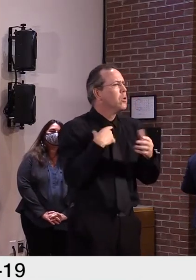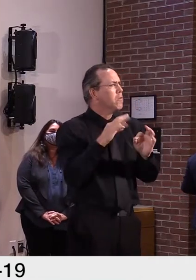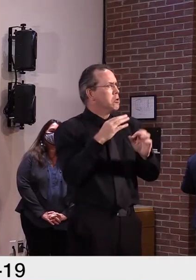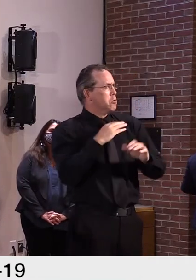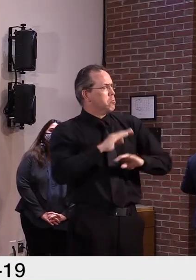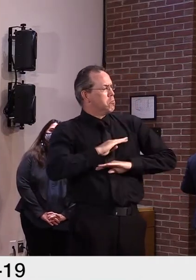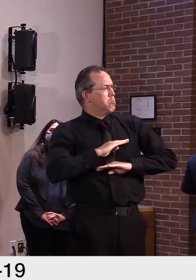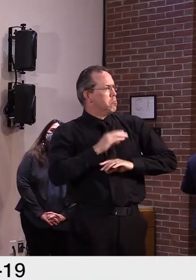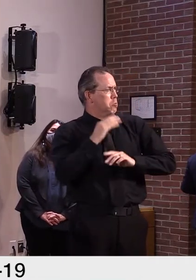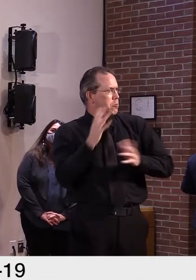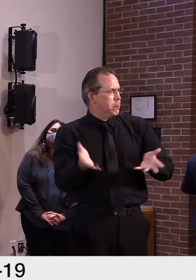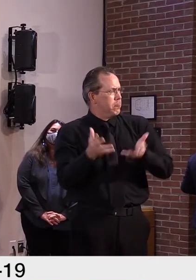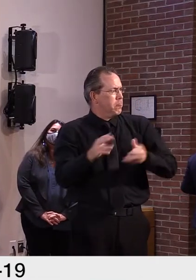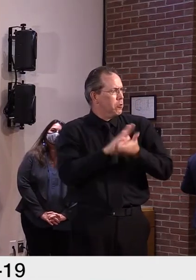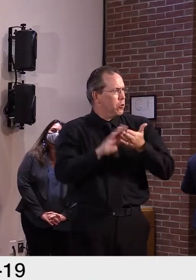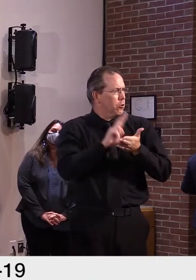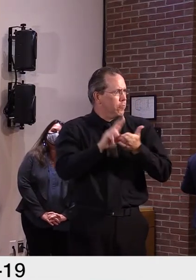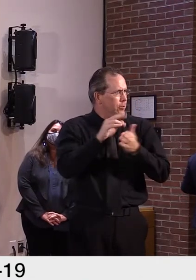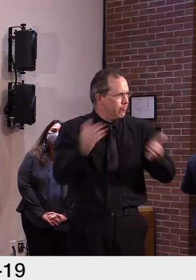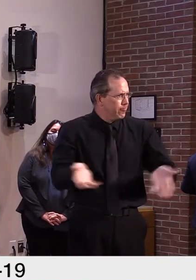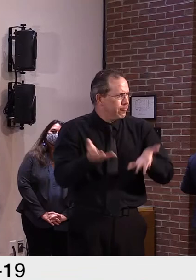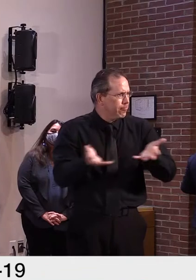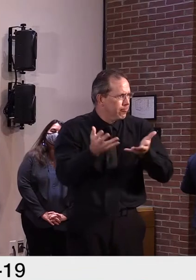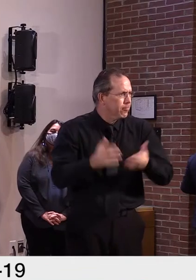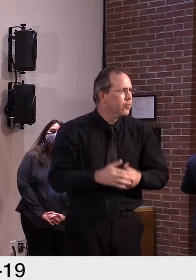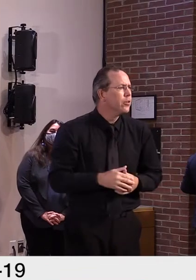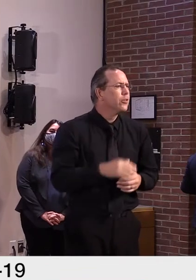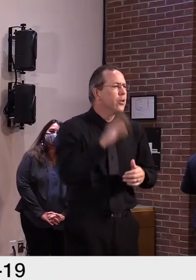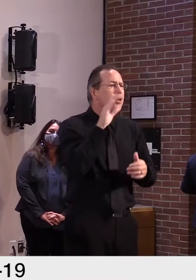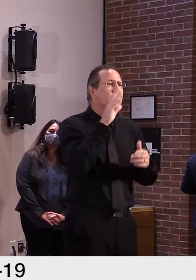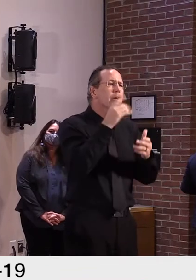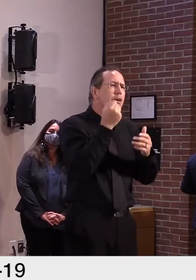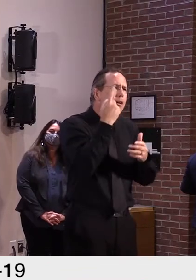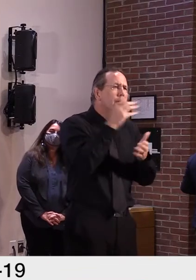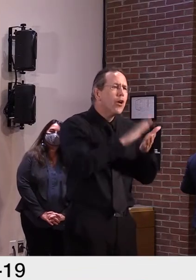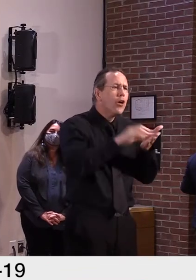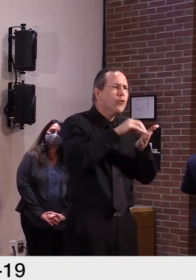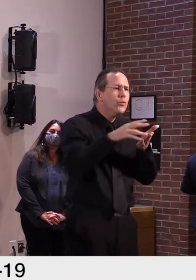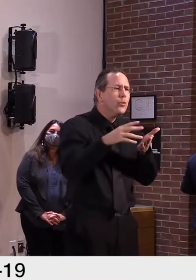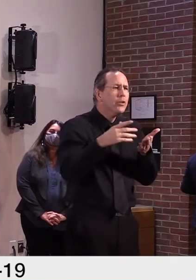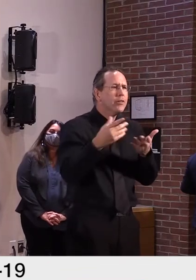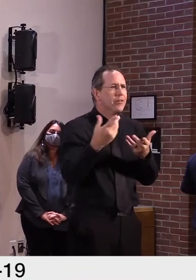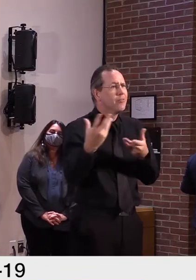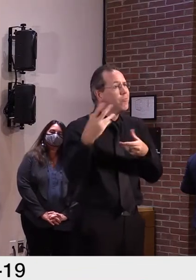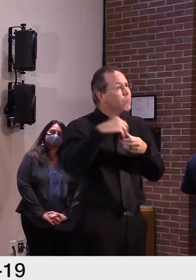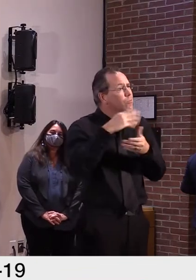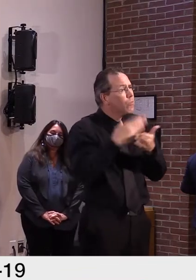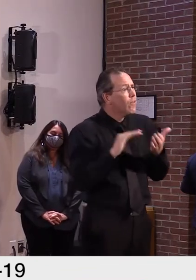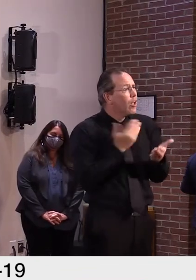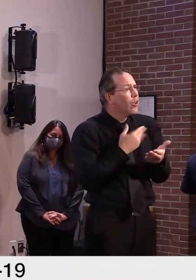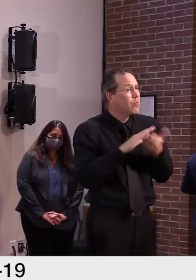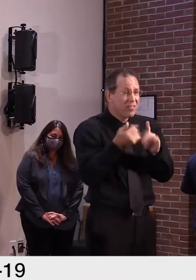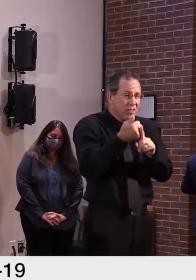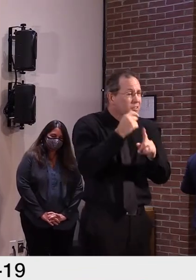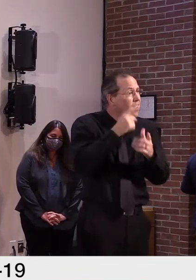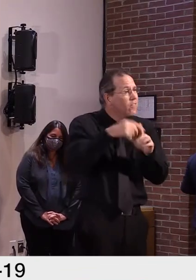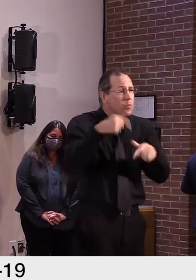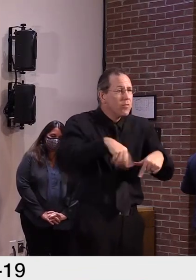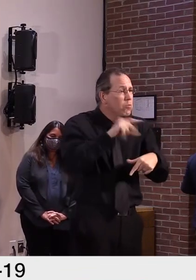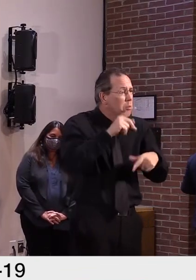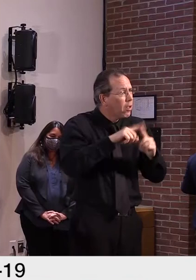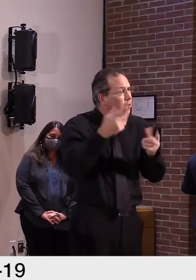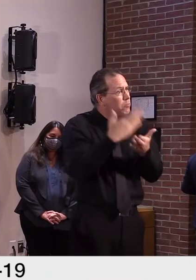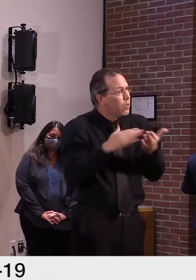because the college students are now part of our greater community. Our long term care facilities, nursing homes, our correctional